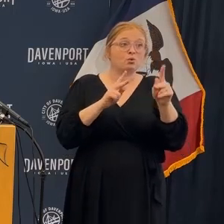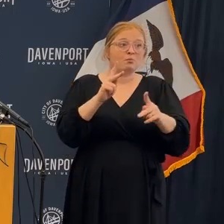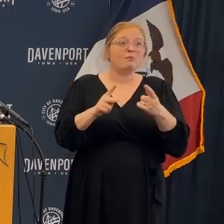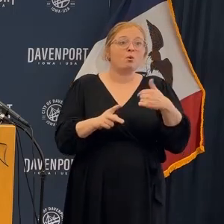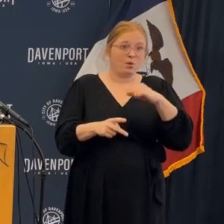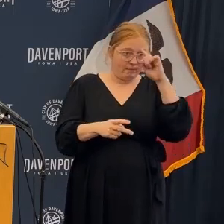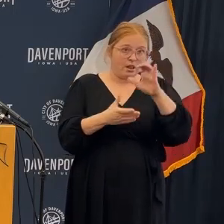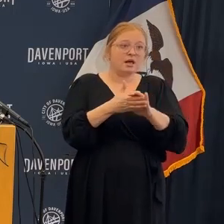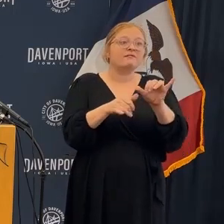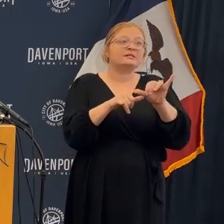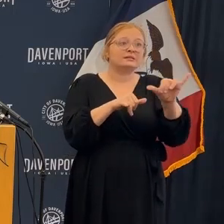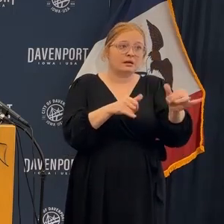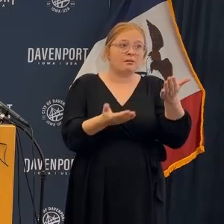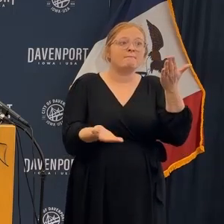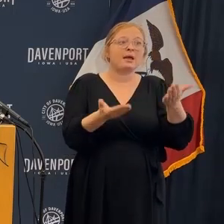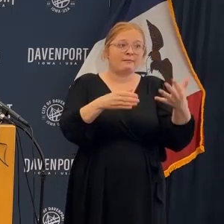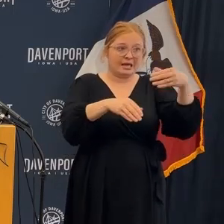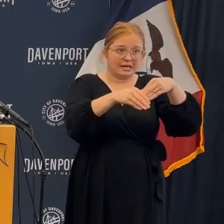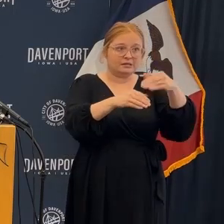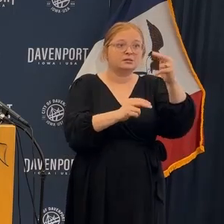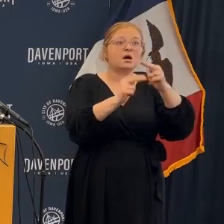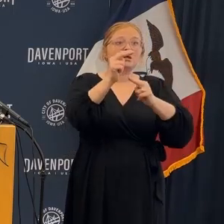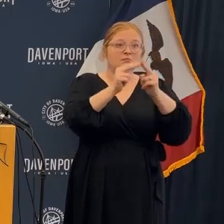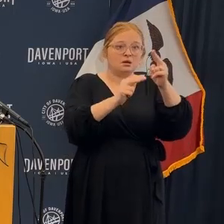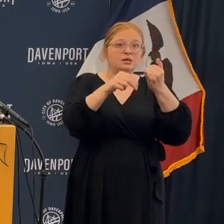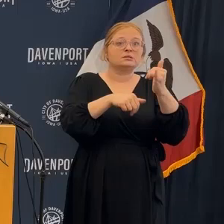to be possibly still in the building.